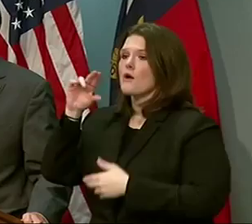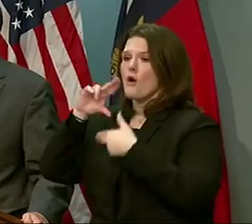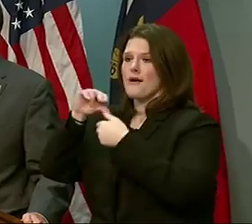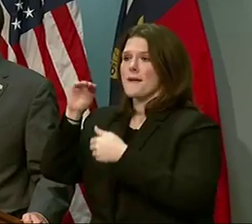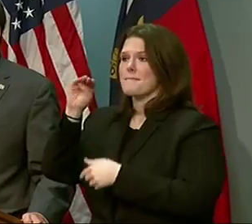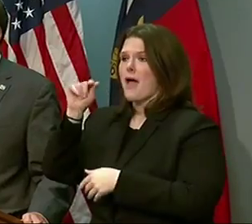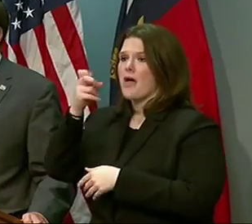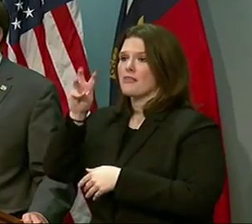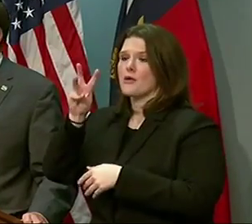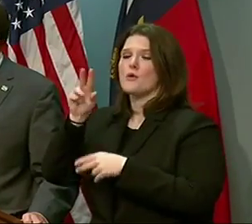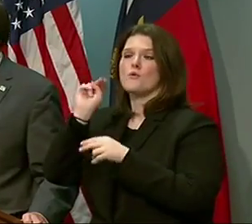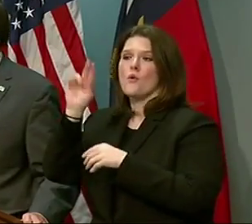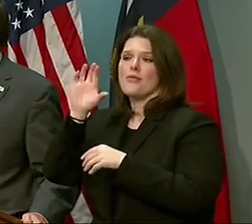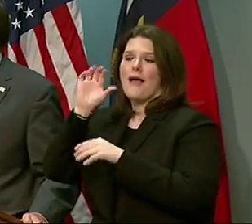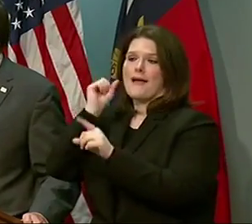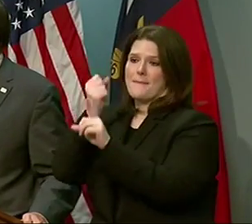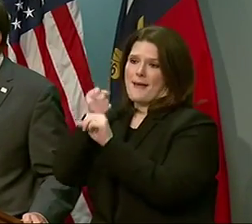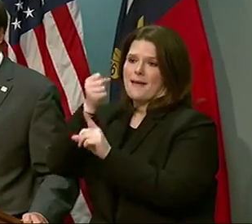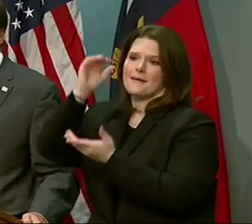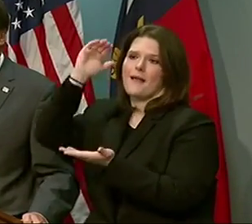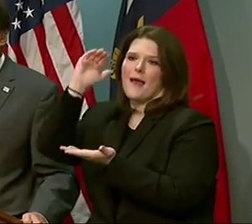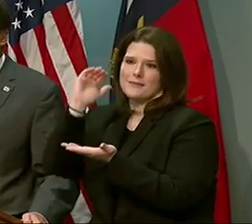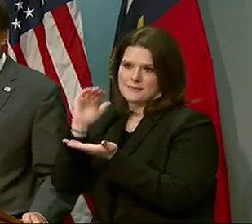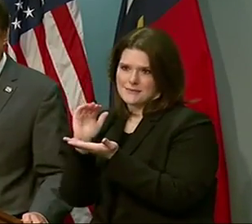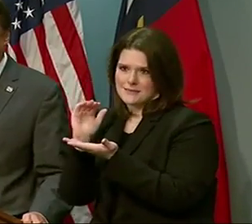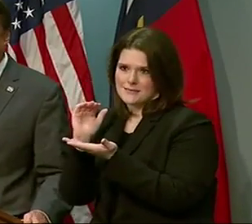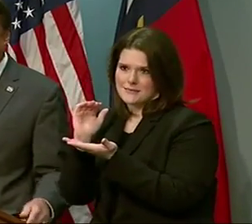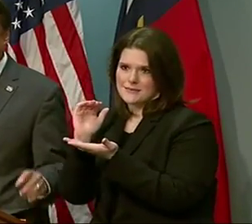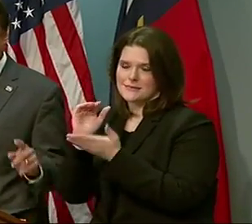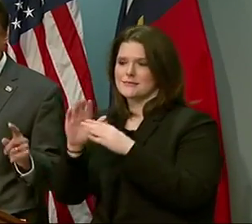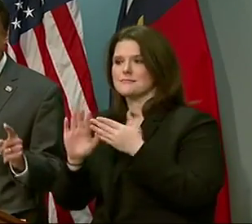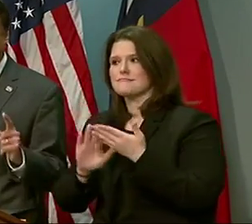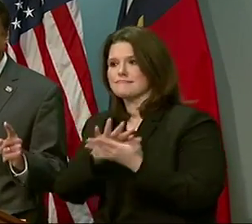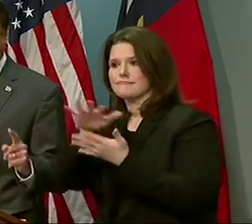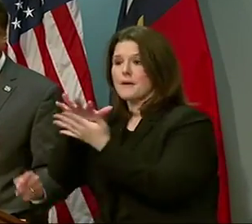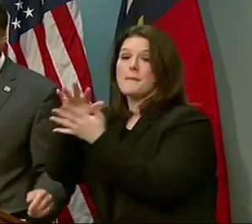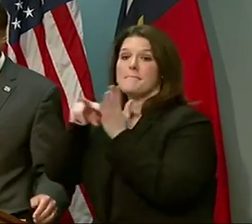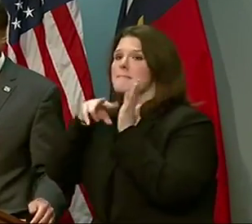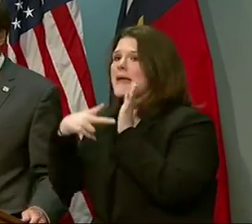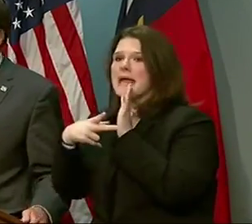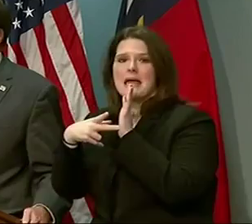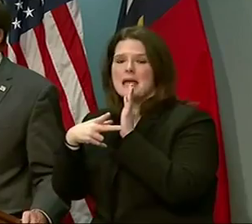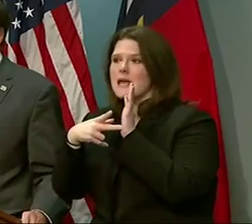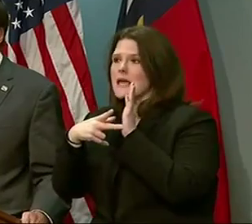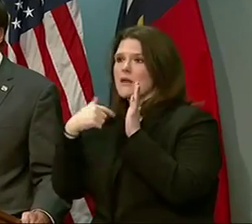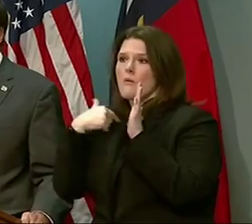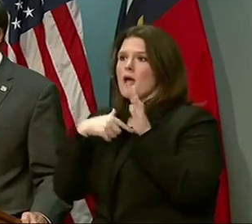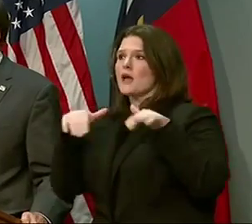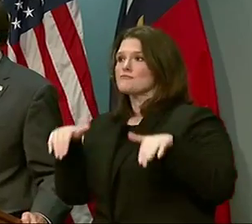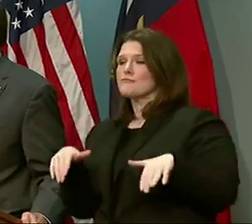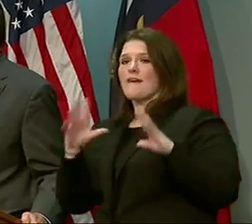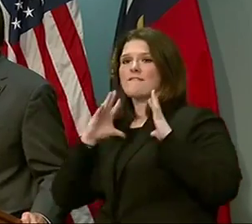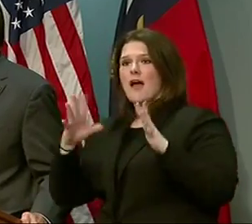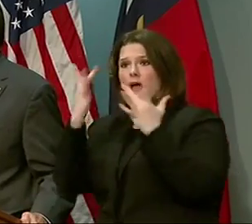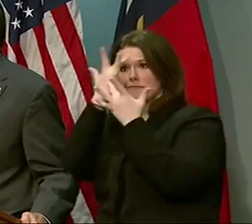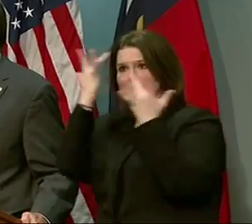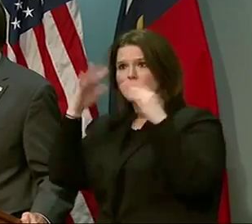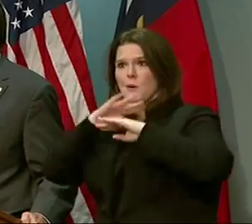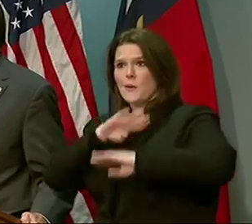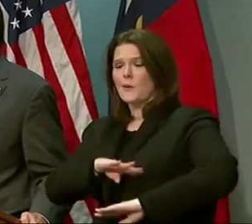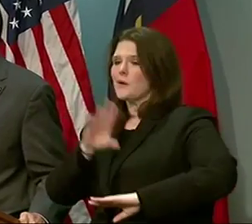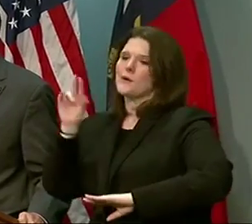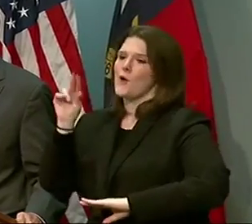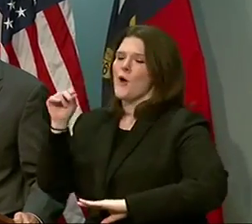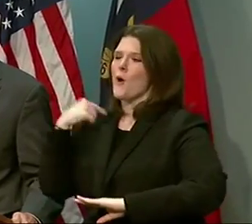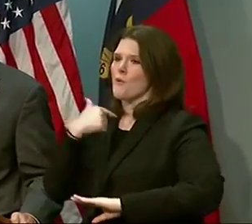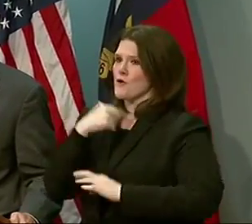the North Carolina impact is much, much lessened. However, this does not mean we don't keep our guards up because as we've learned in the past,